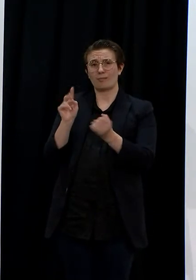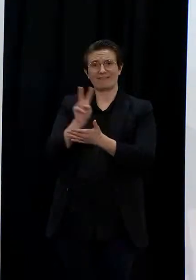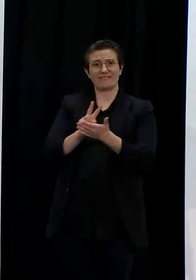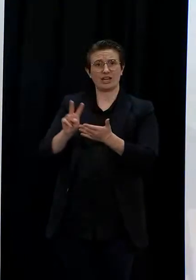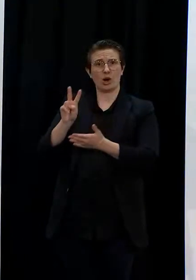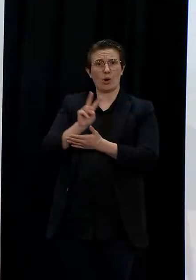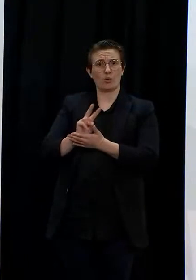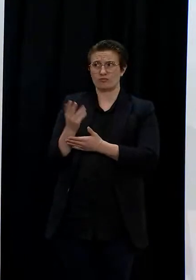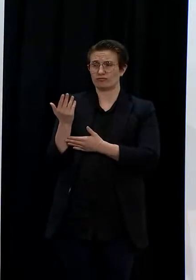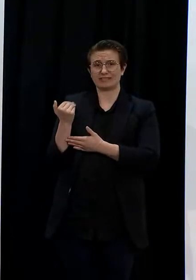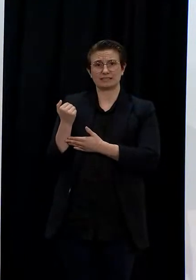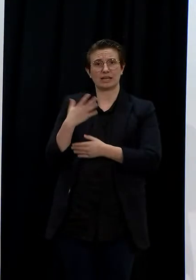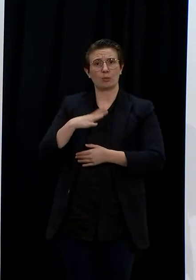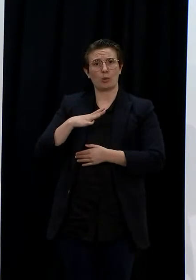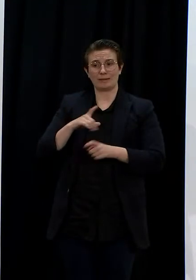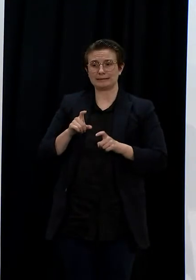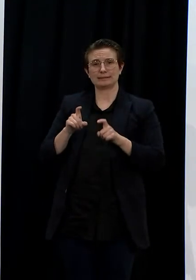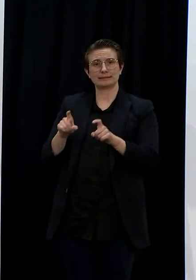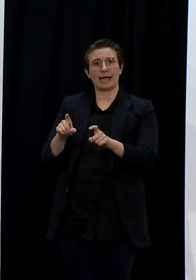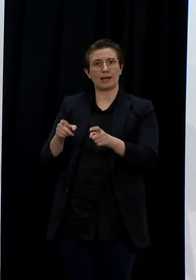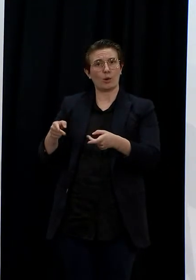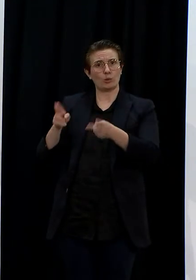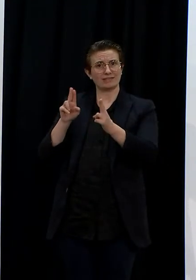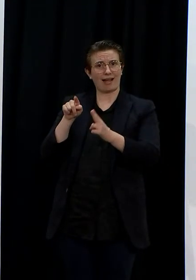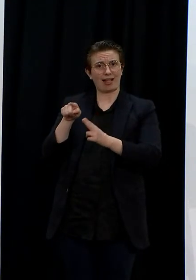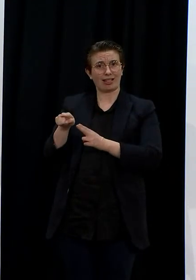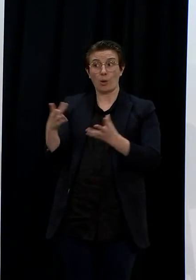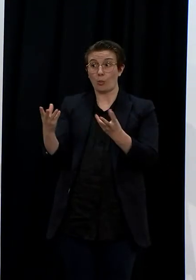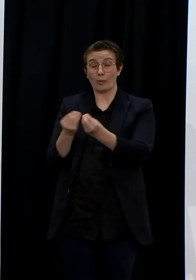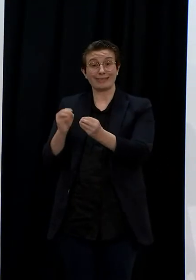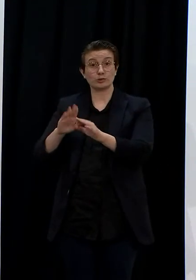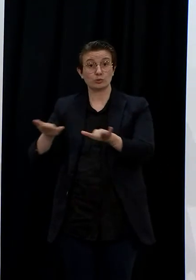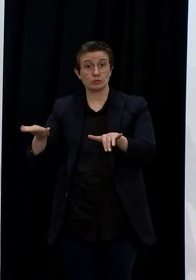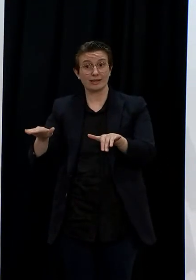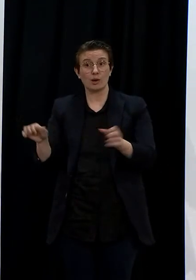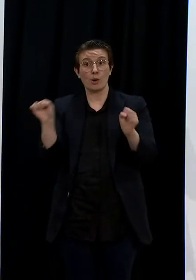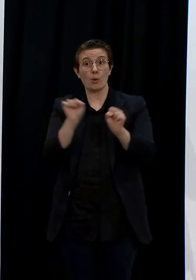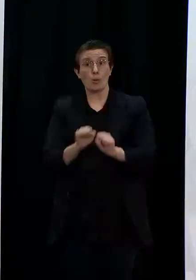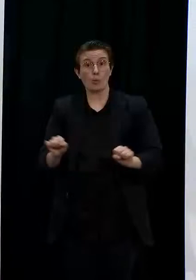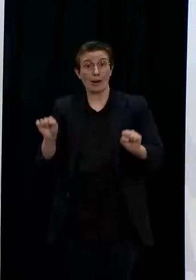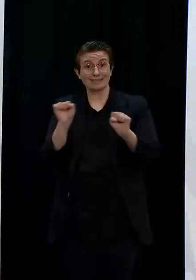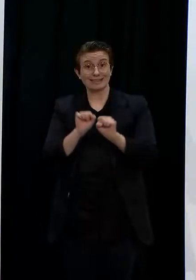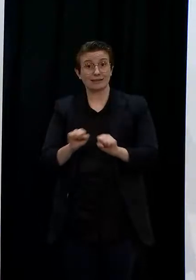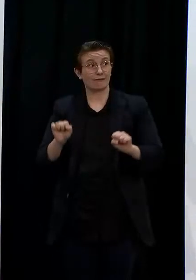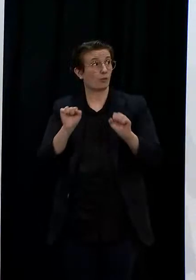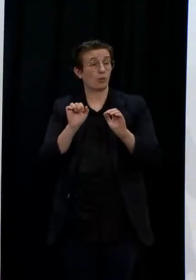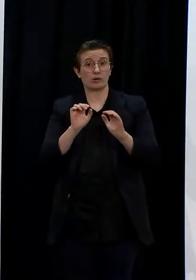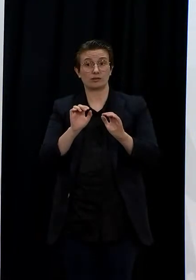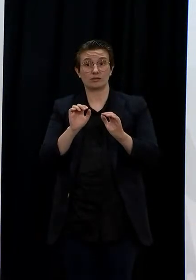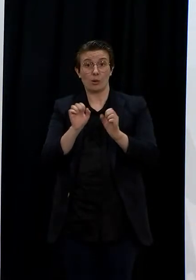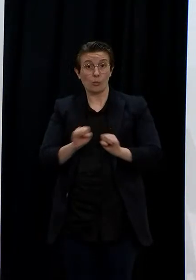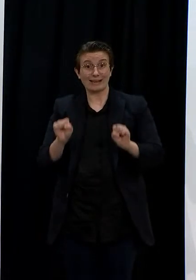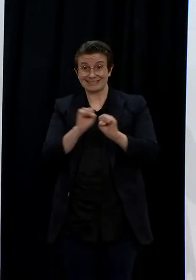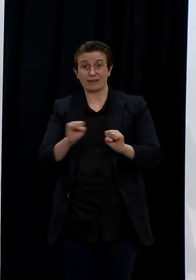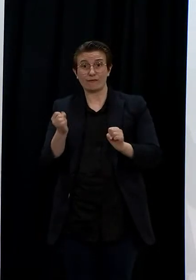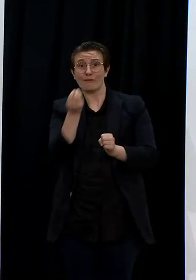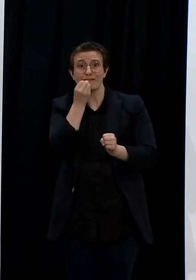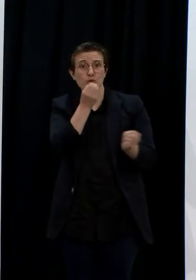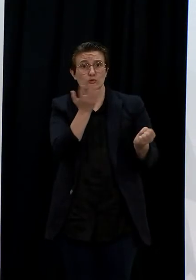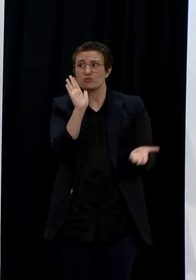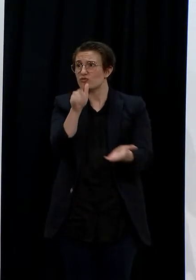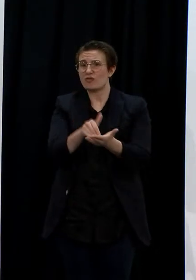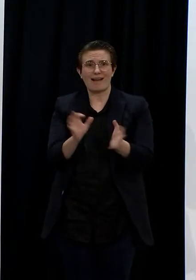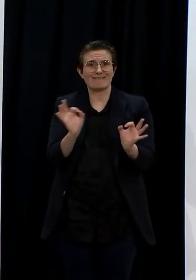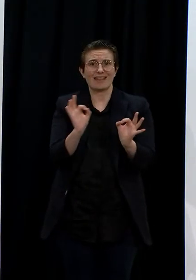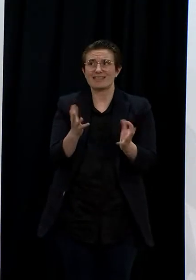with her children waiting for them to be fed and then she's broken the bubble and gone down to see staff